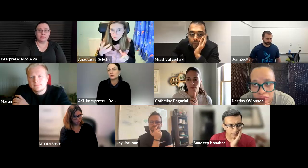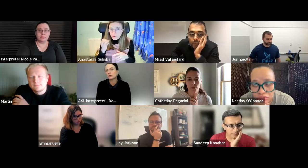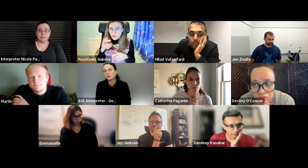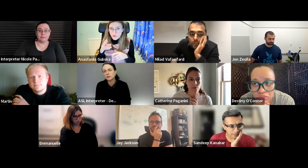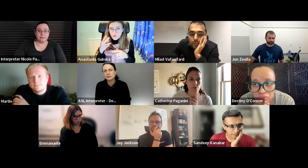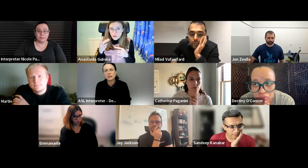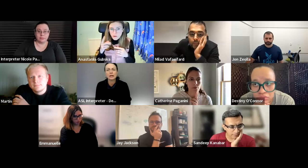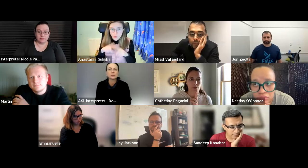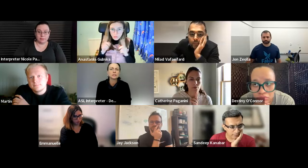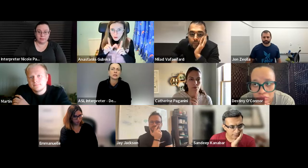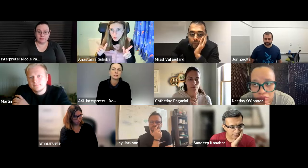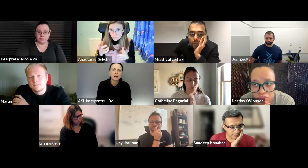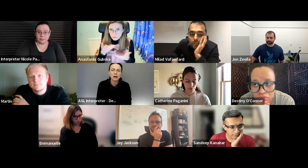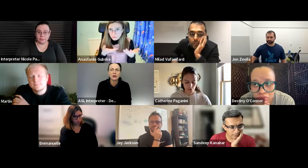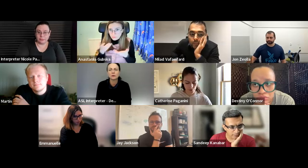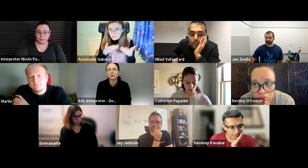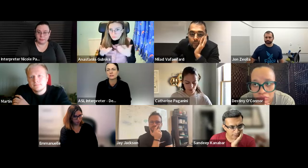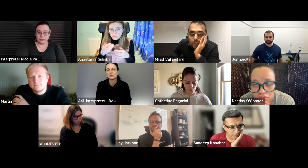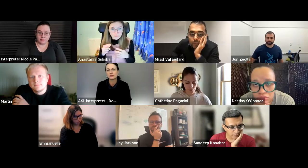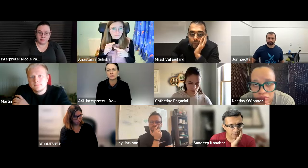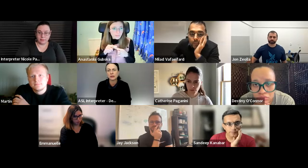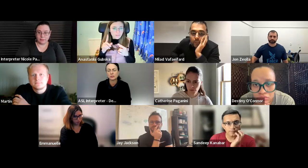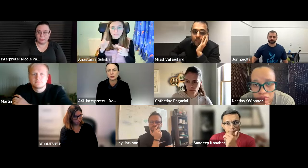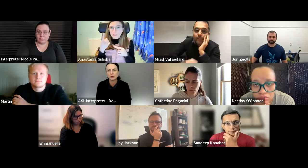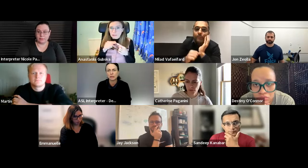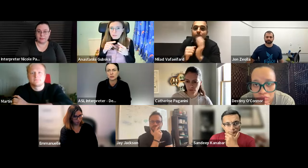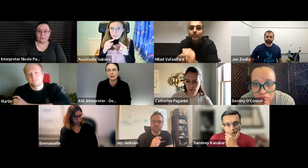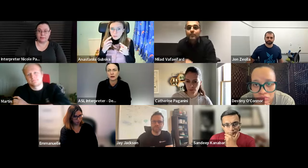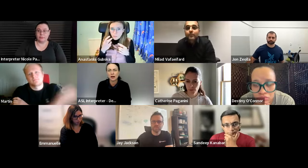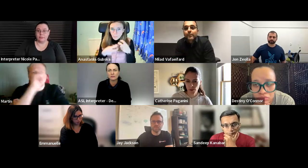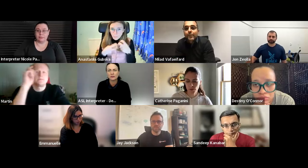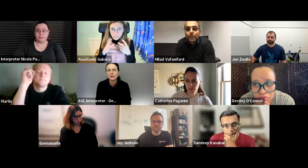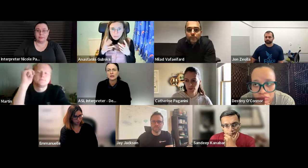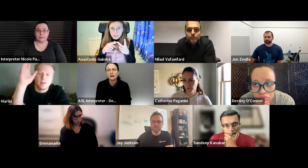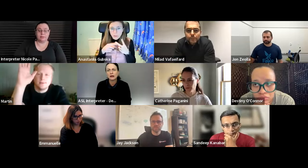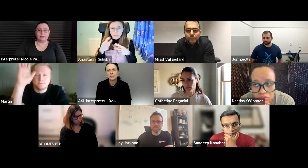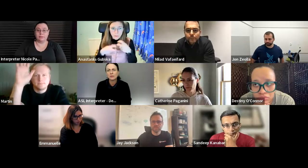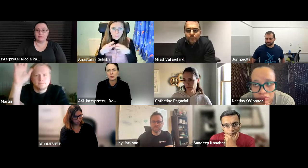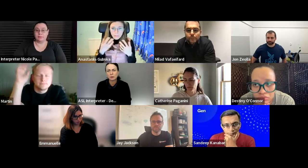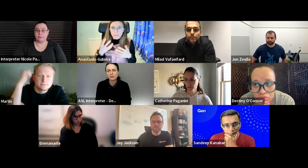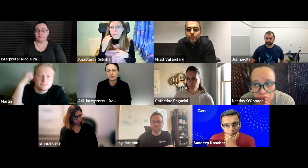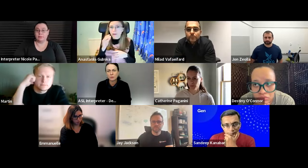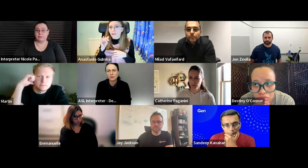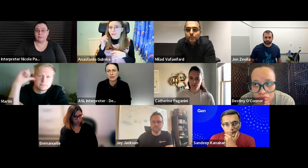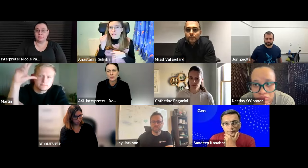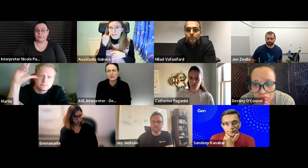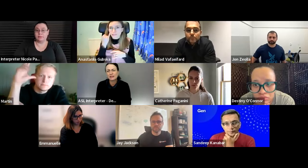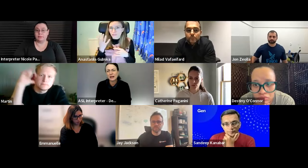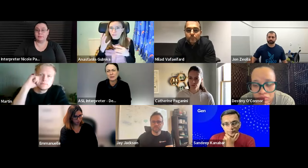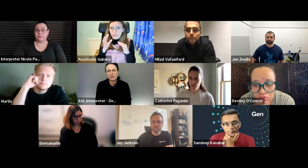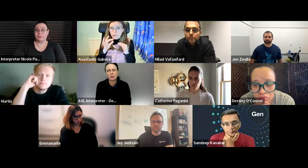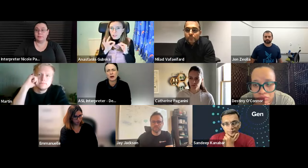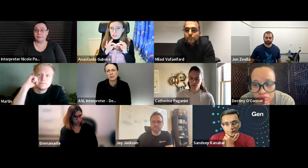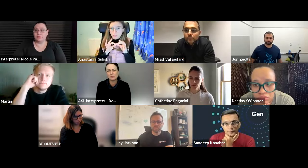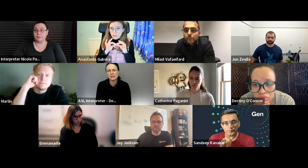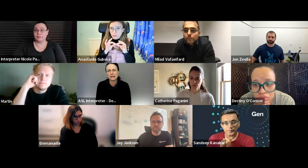to use universal sign language asl or some different language or combination thereof um the we've